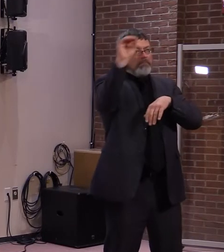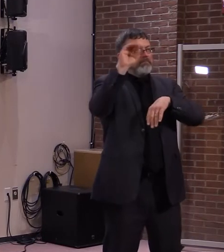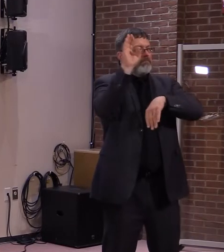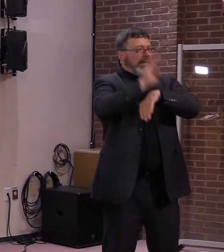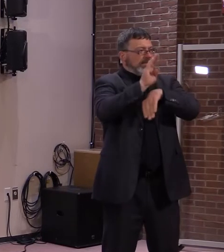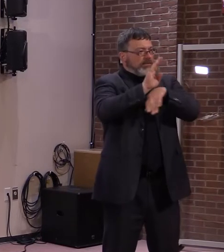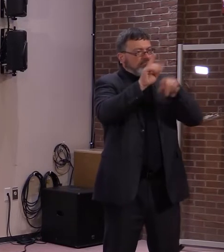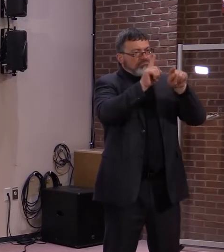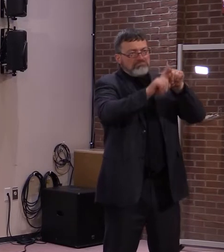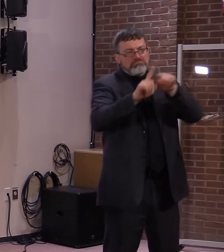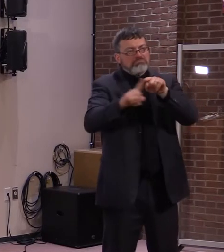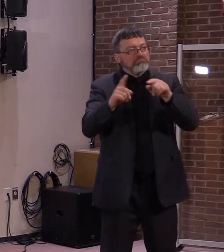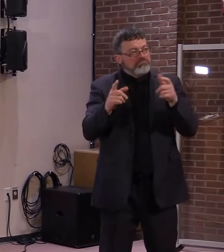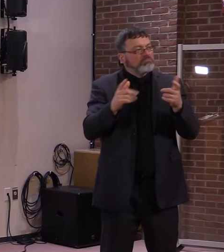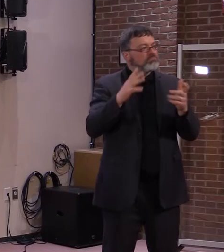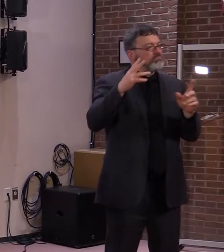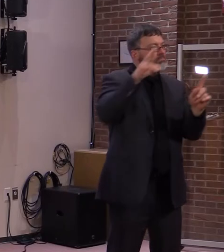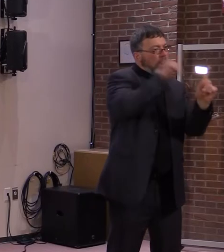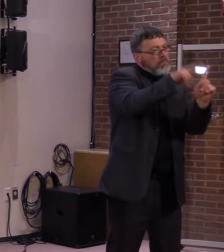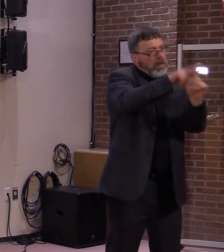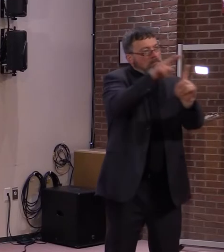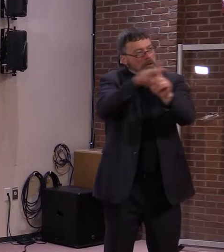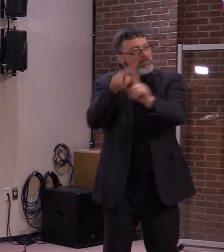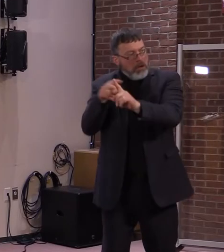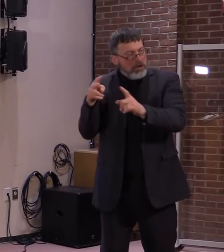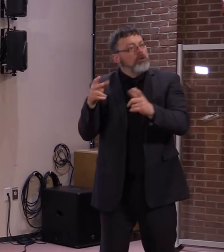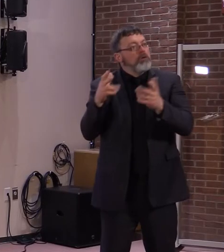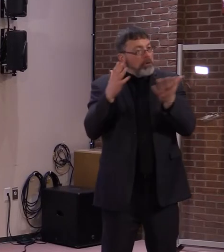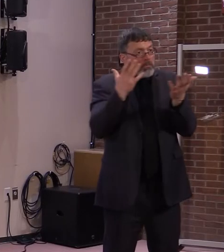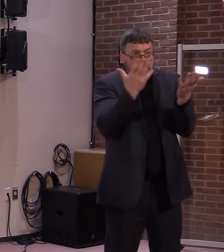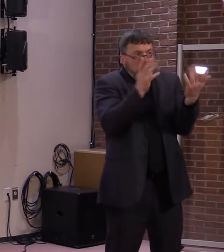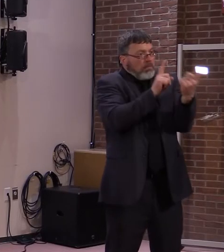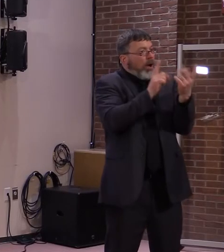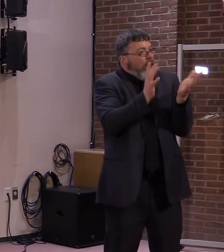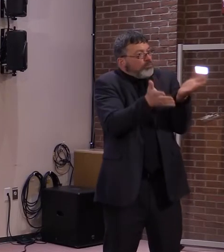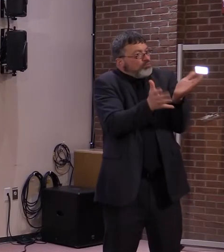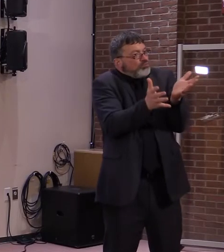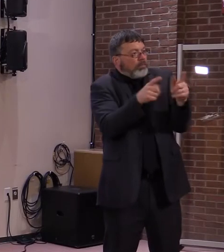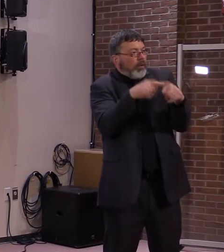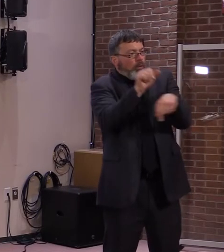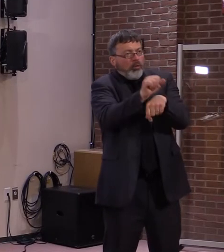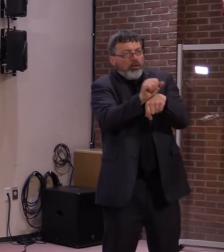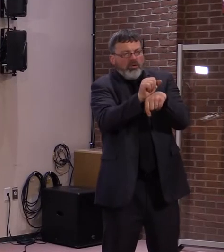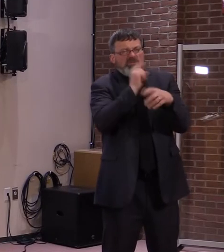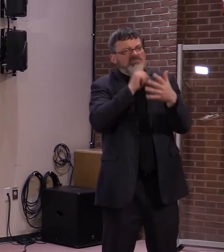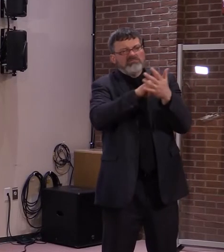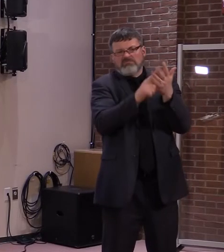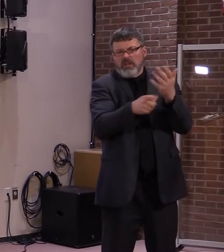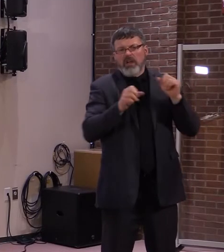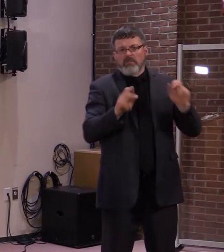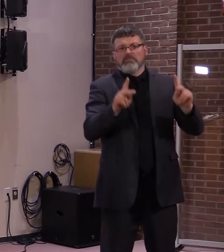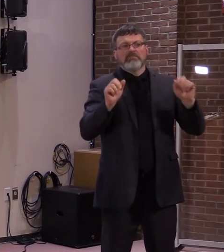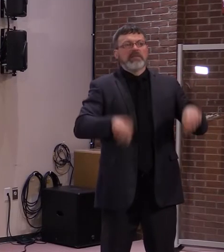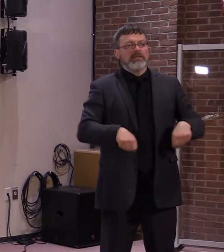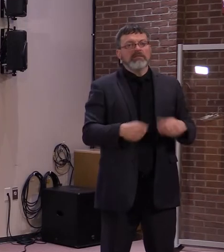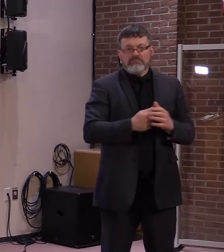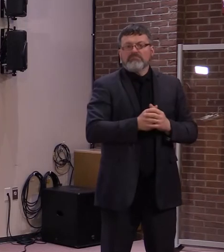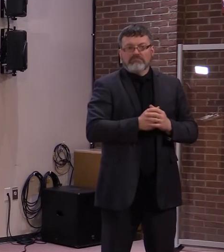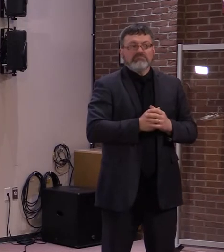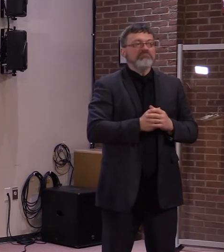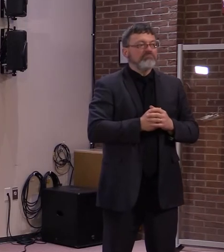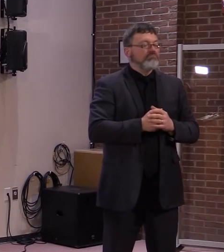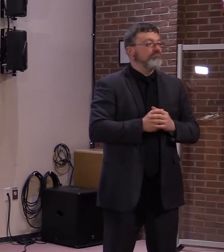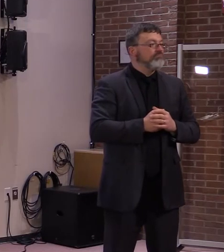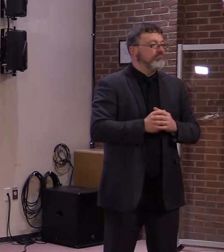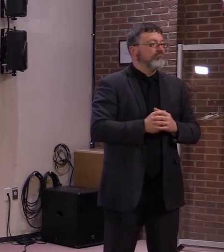So that is a great sign of hope, as well as there are regional development corporations around the state who are all getting